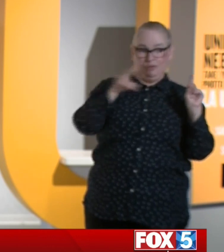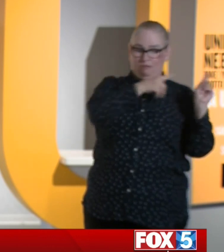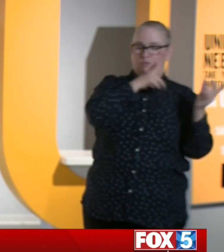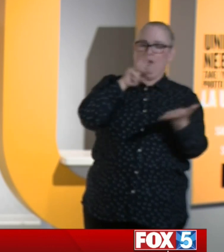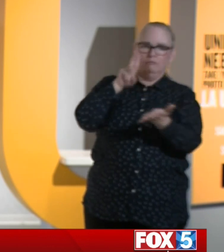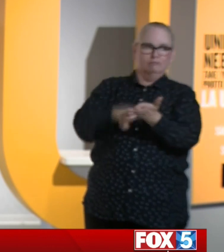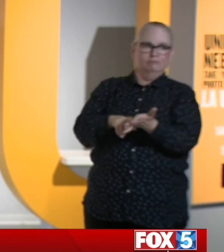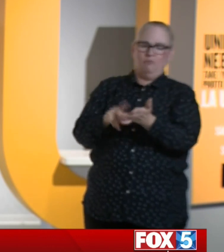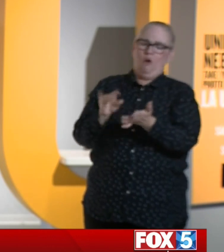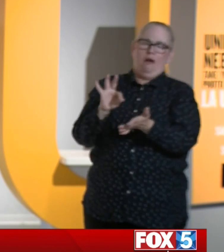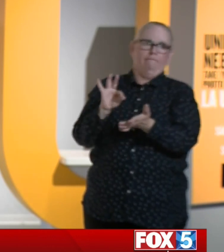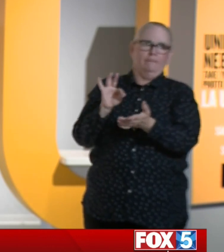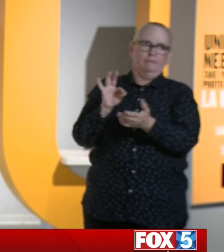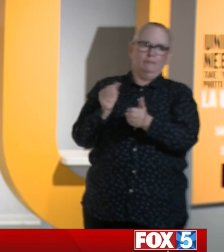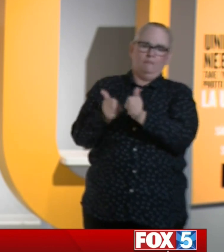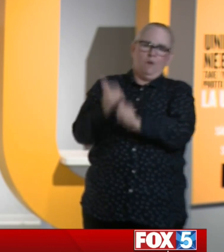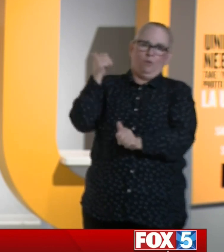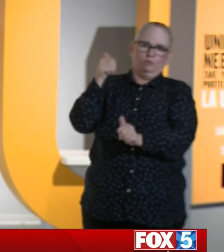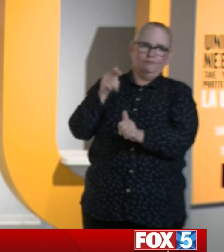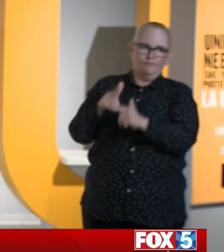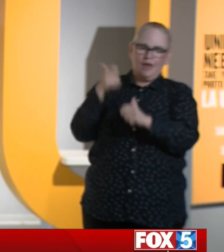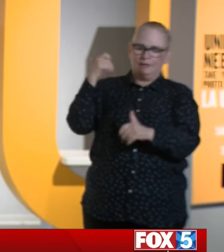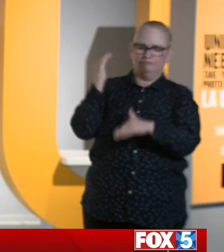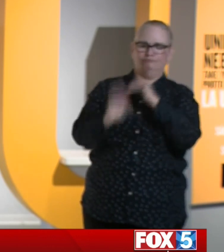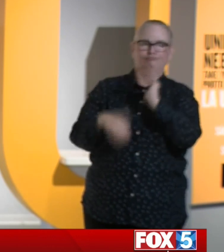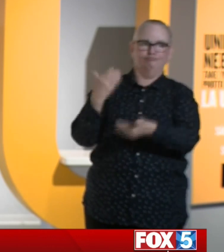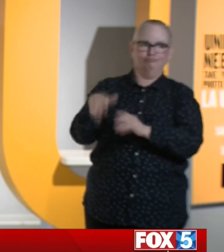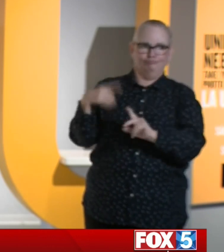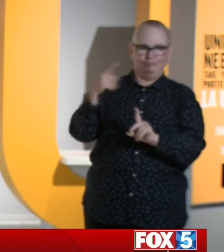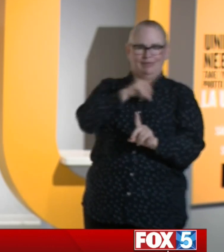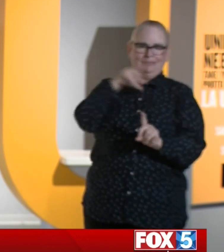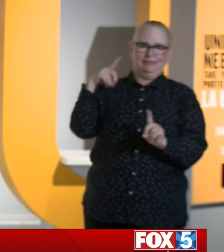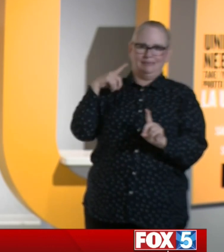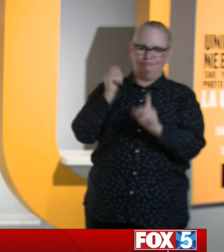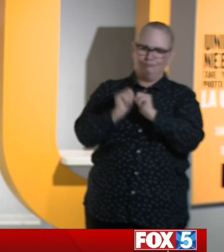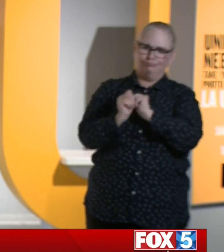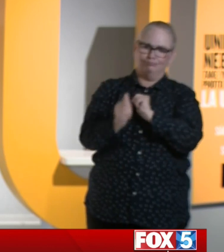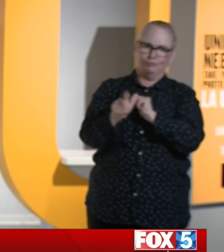sweeping acts of legislation to direct a change in culture.